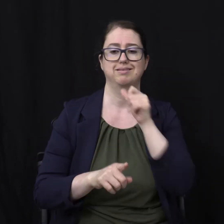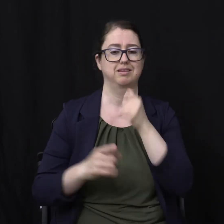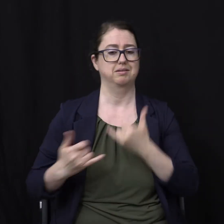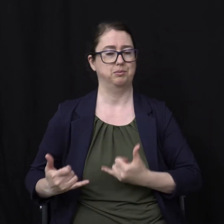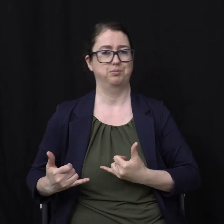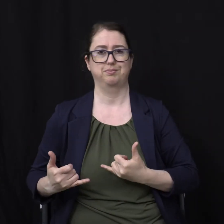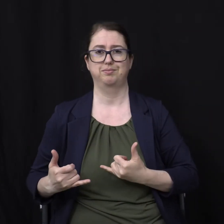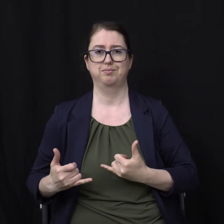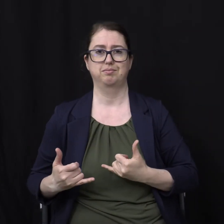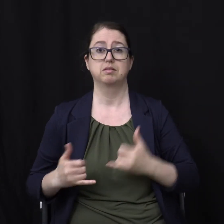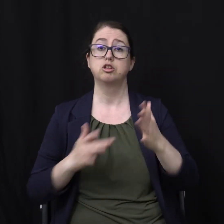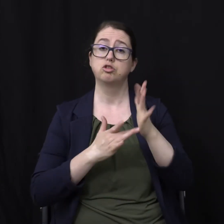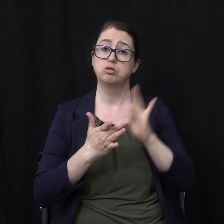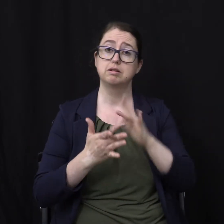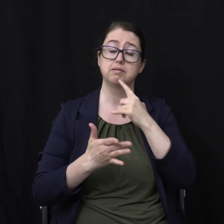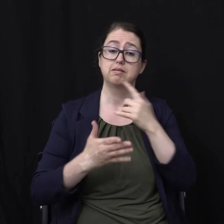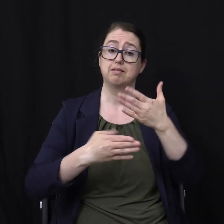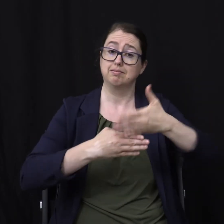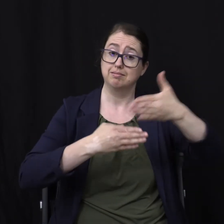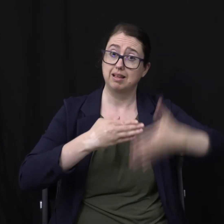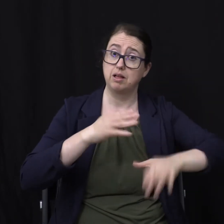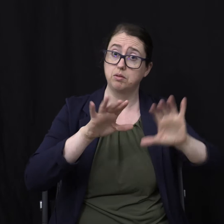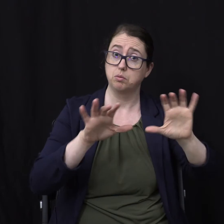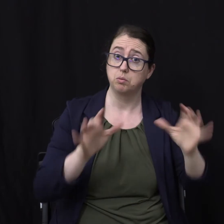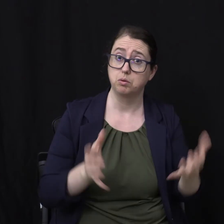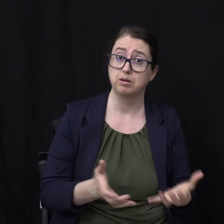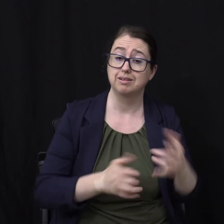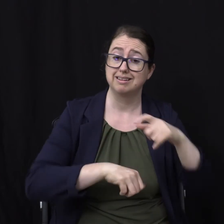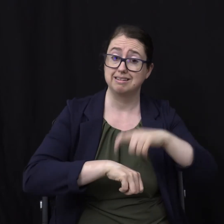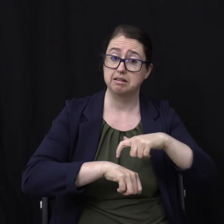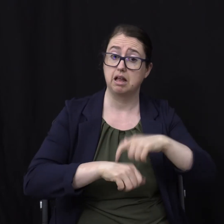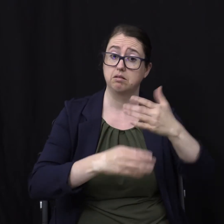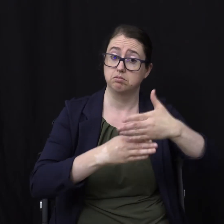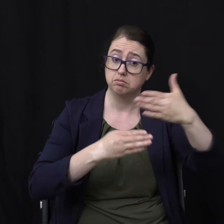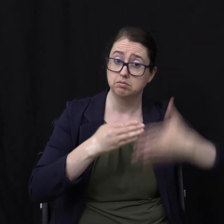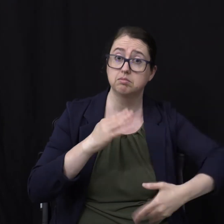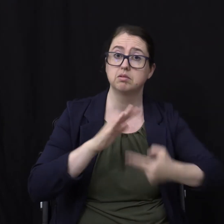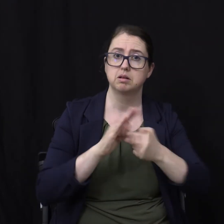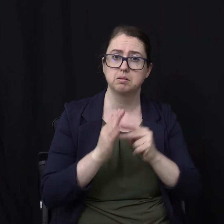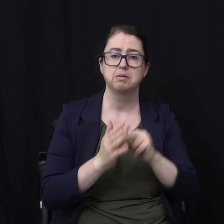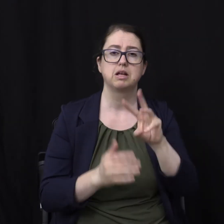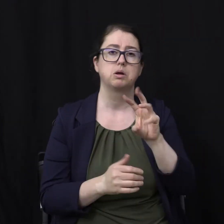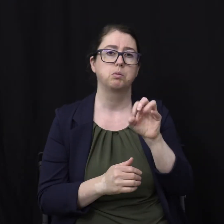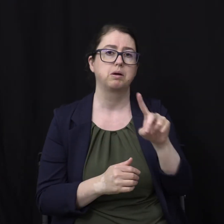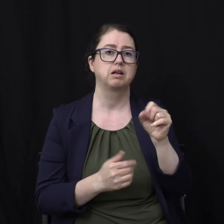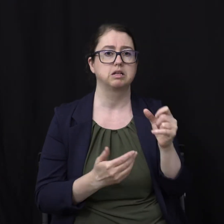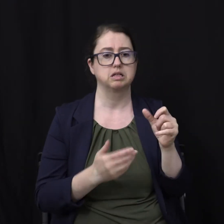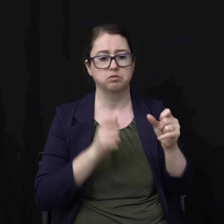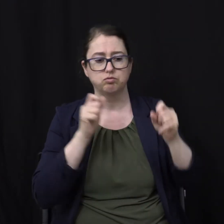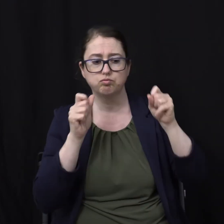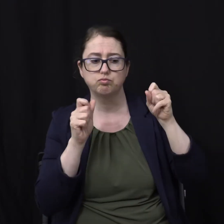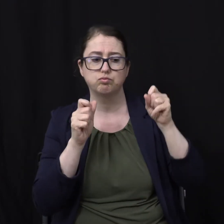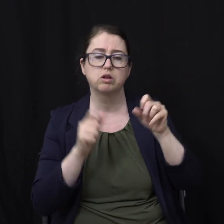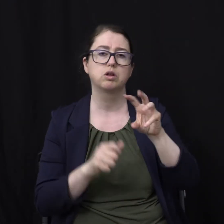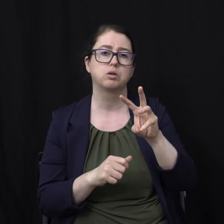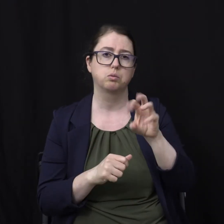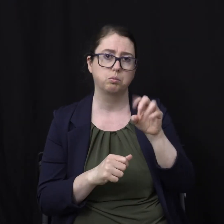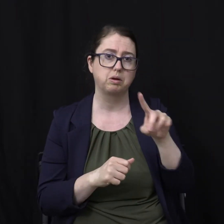At the end of the world At the harvest Meaning the end of the age Is when the weeds Will be burned In the fire Now let's do a little Timeline on that